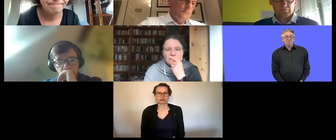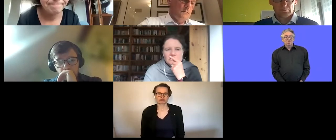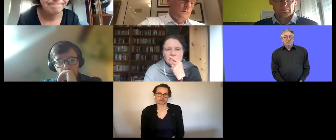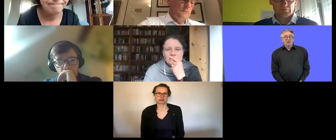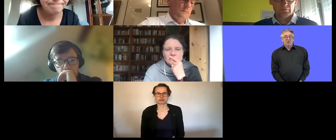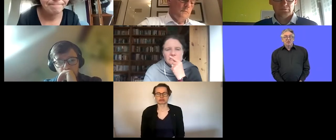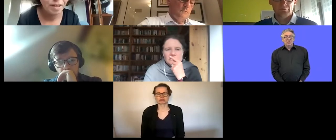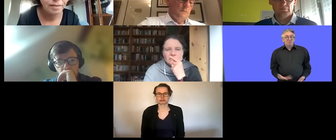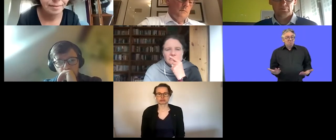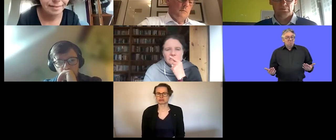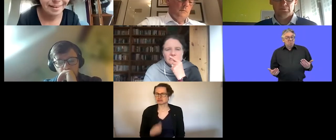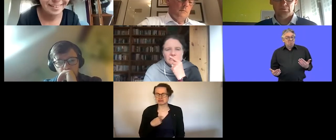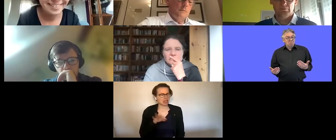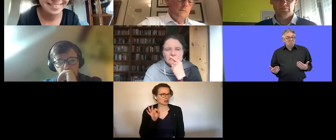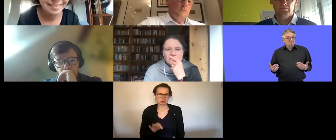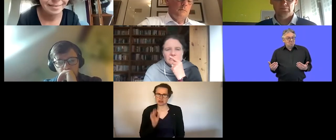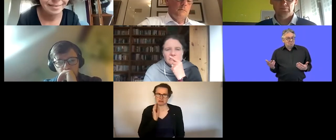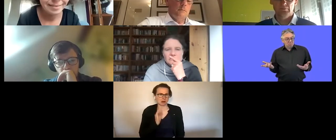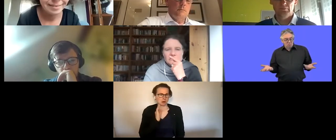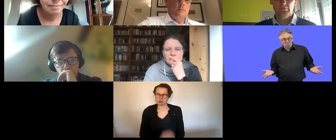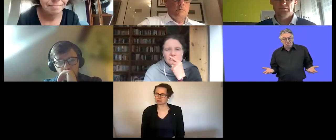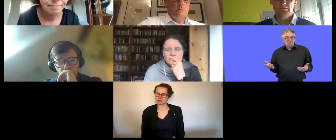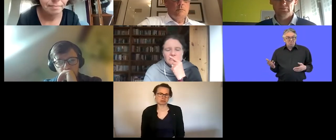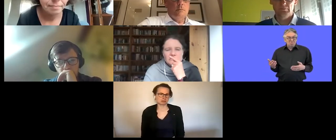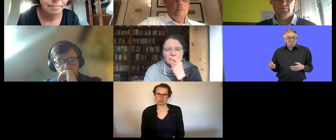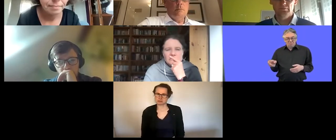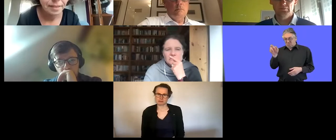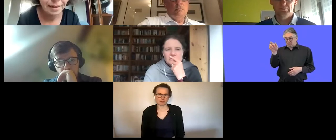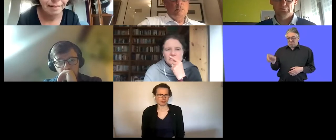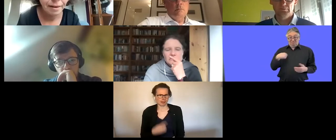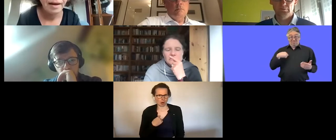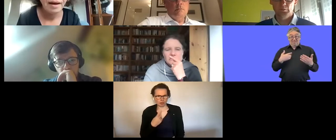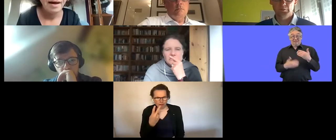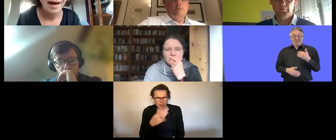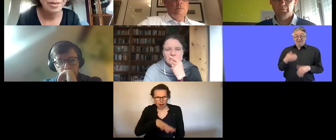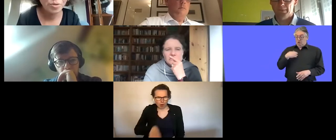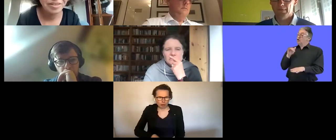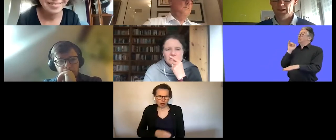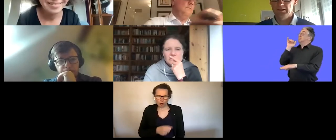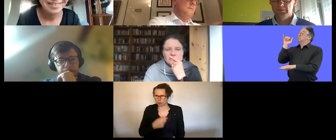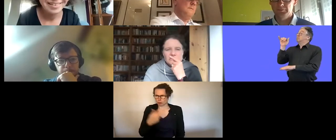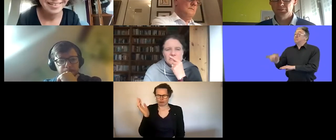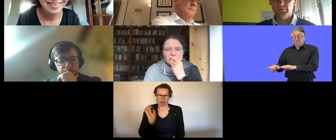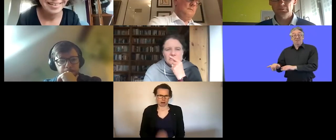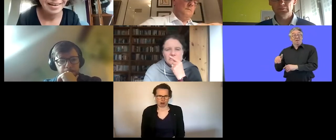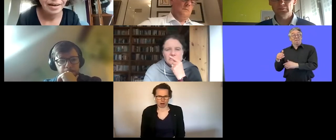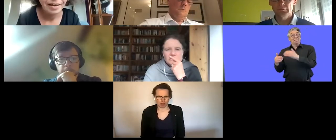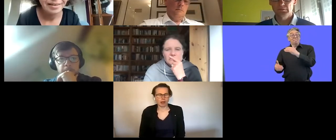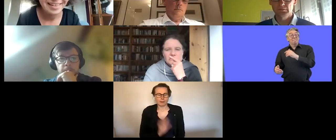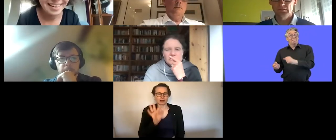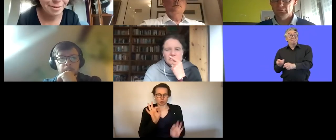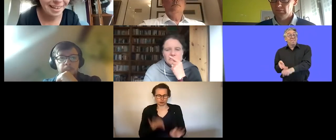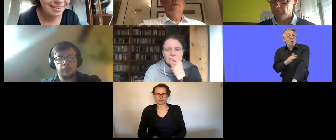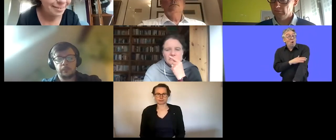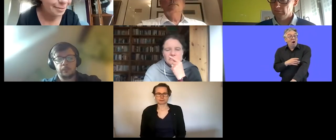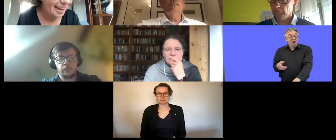very welcome uh where they feel um that they shouldn't be there and my